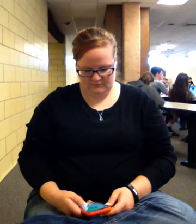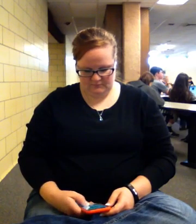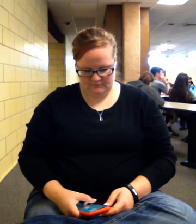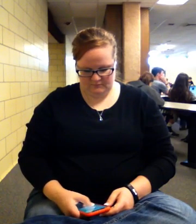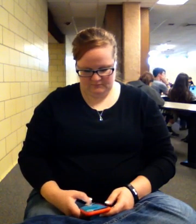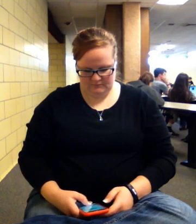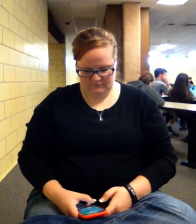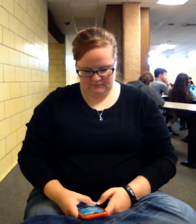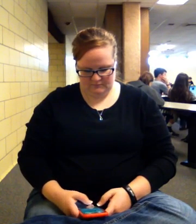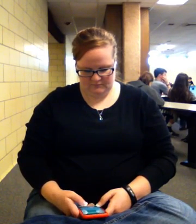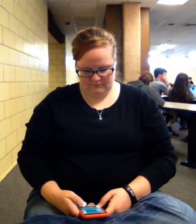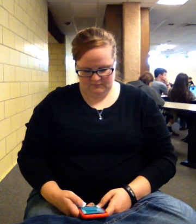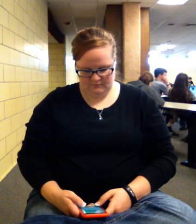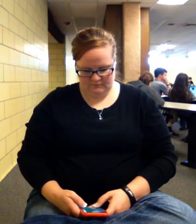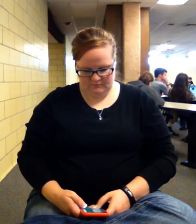Questions on one or two?